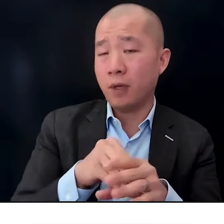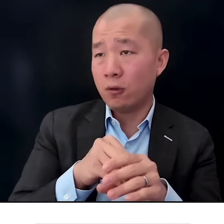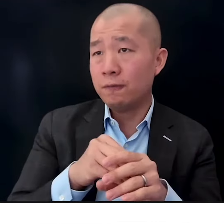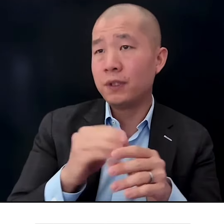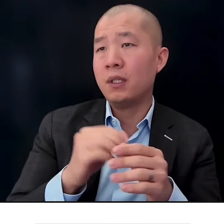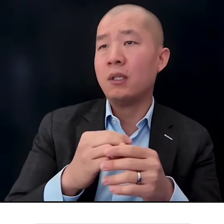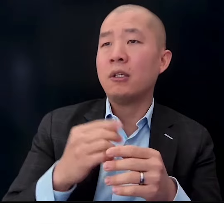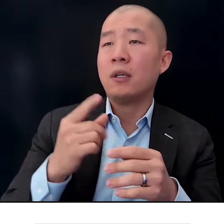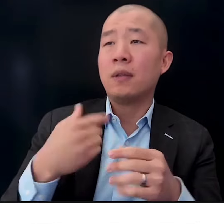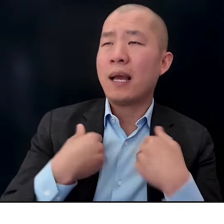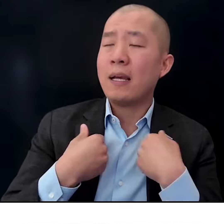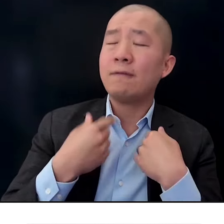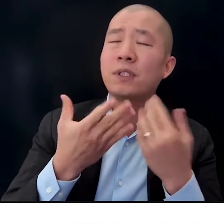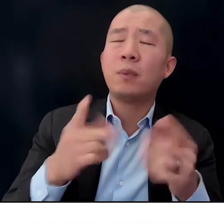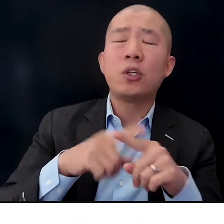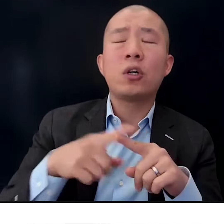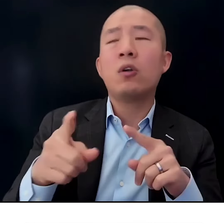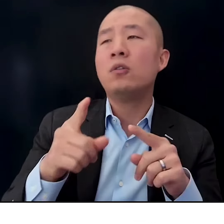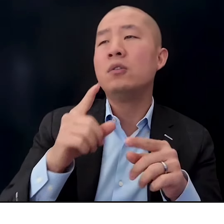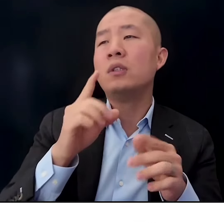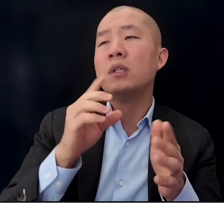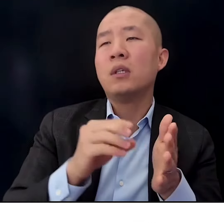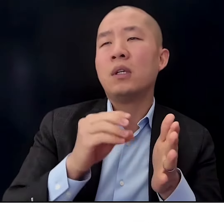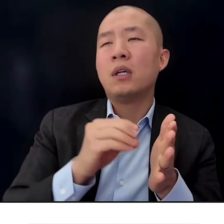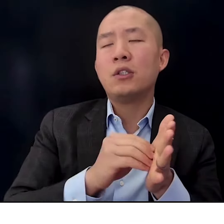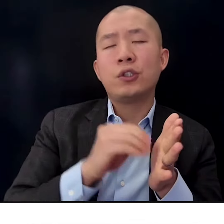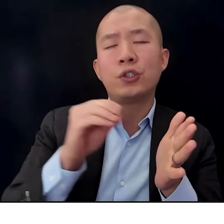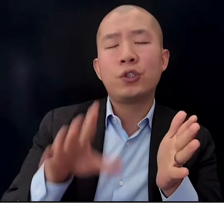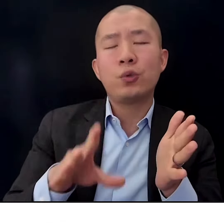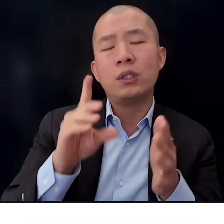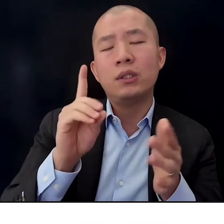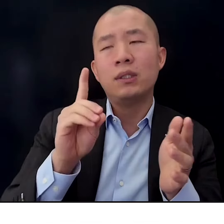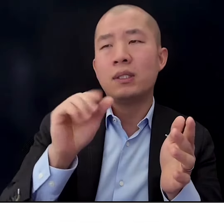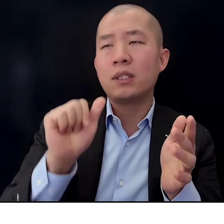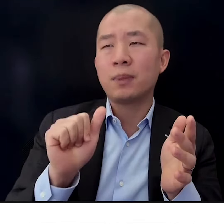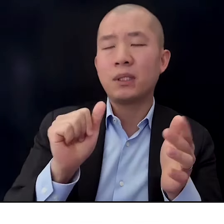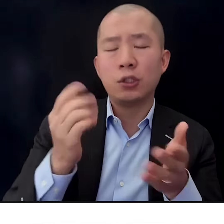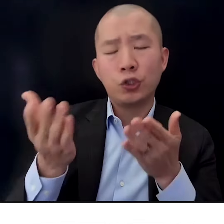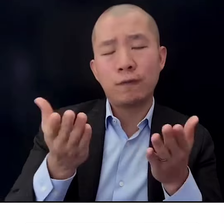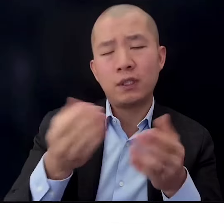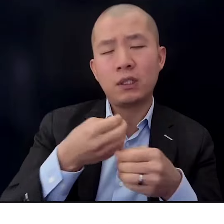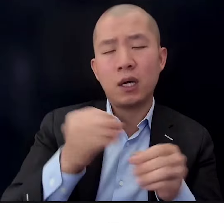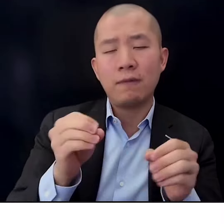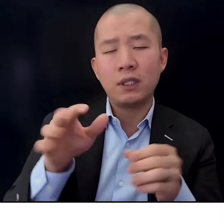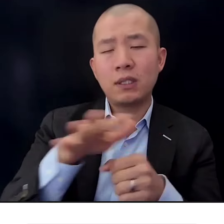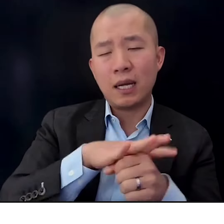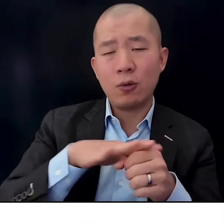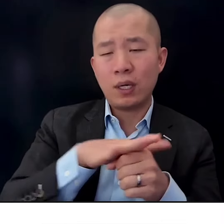involved, to look into study abroad programs. Visit the Services to Students with Disabilities office